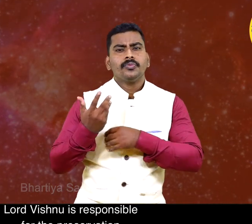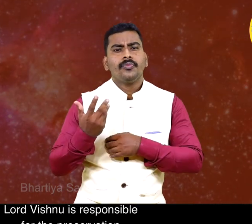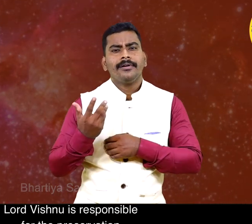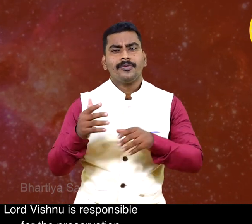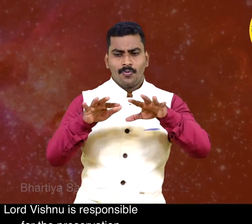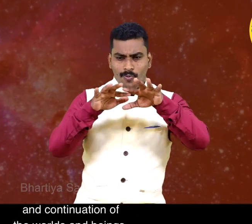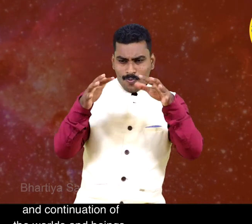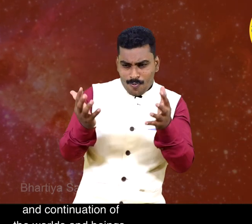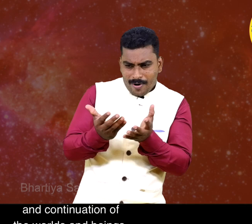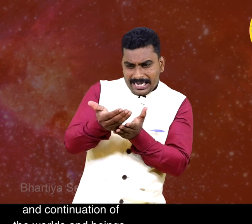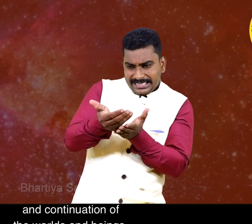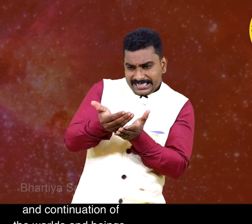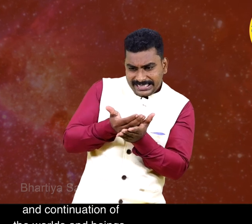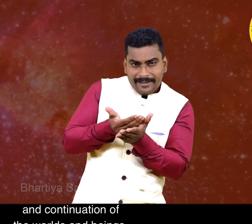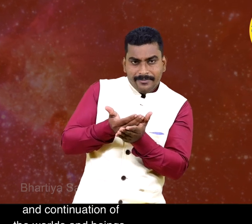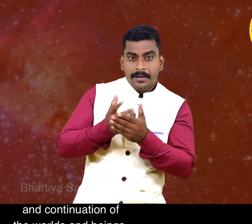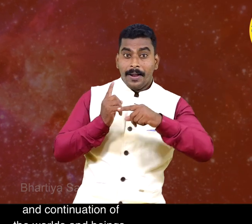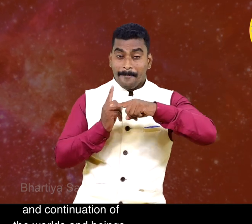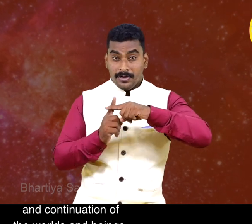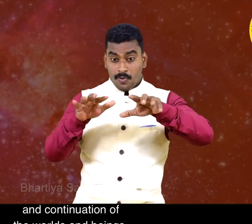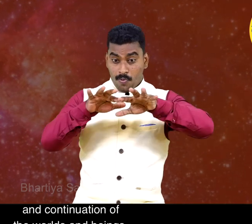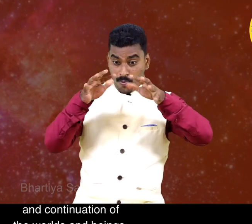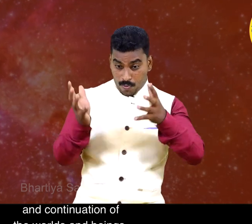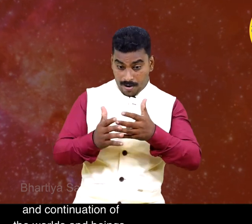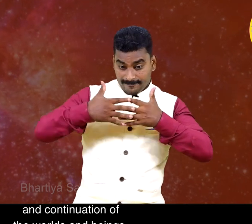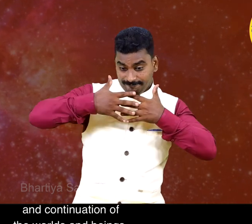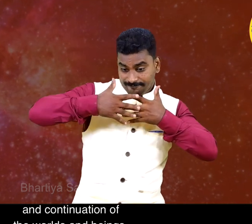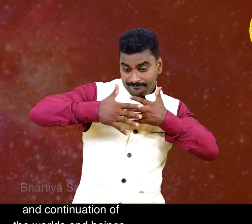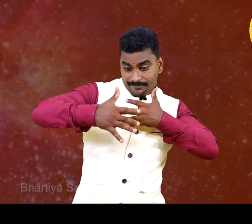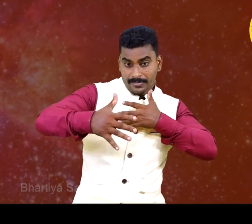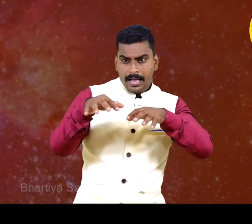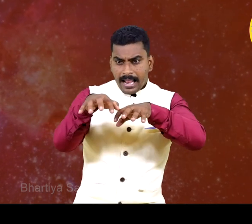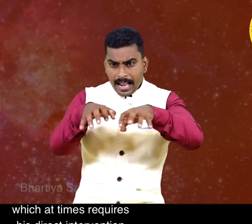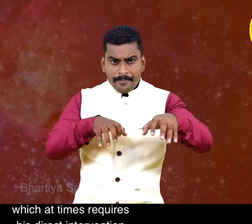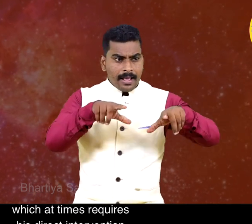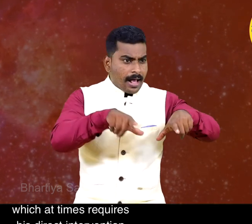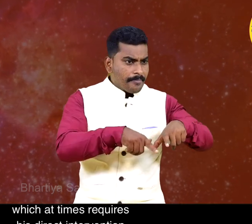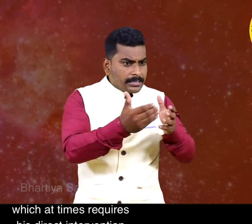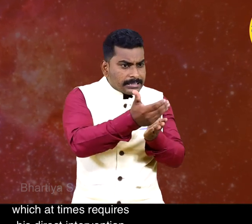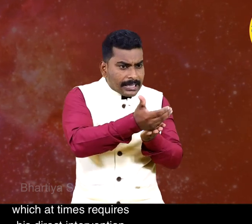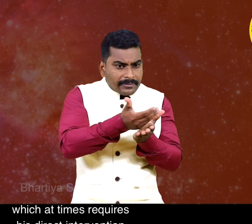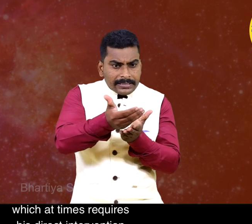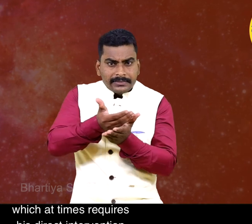preservation and continuation of the worlds and beings, which at times